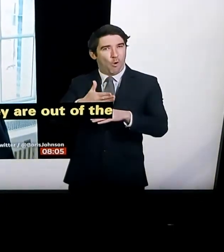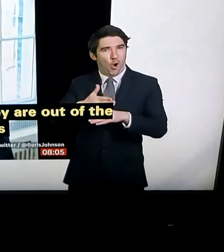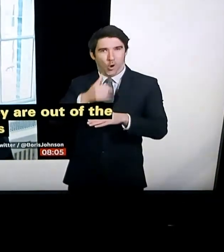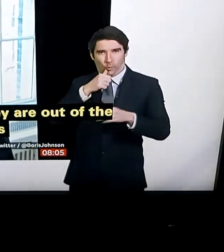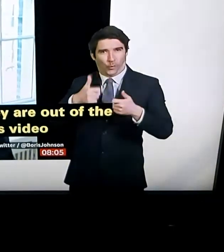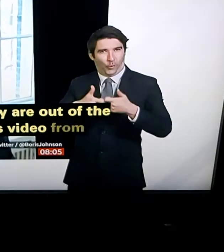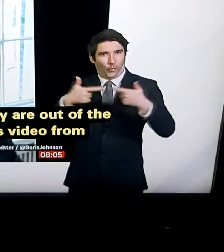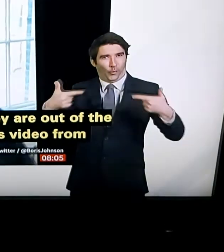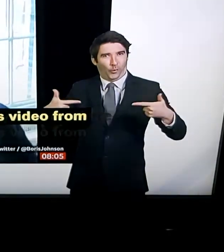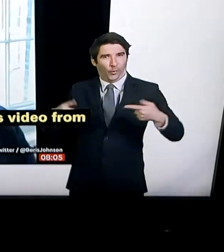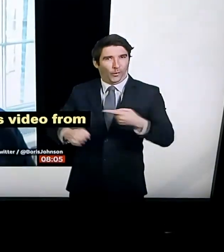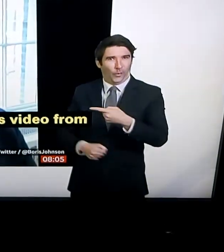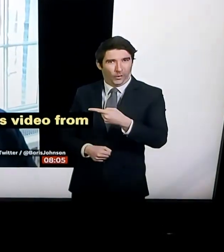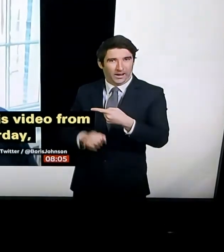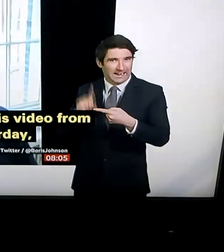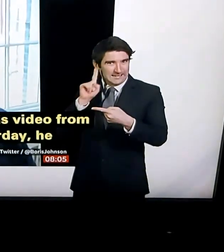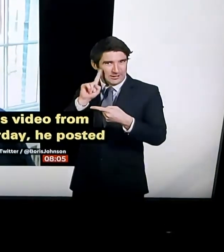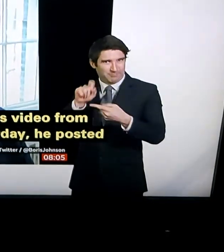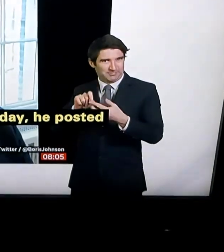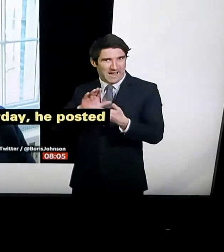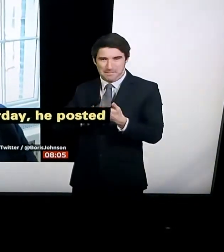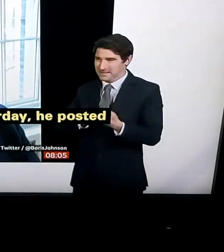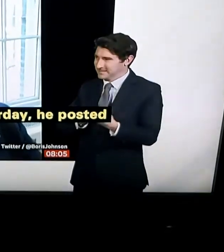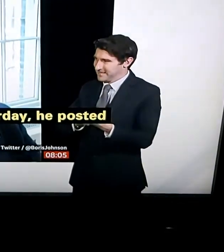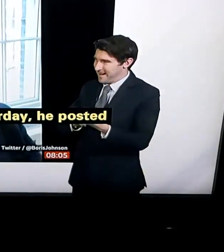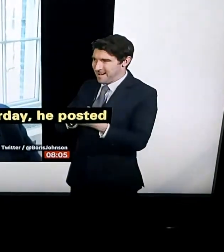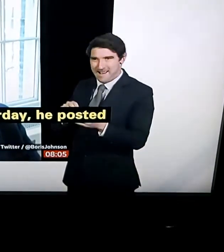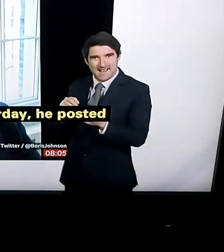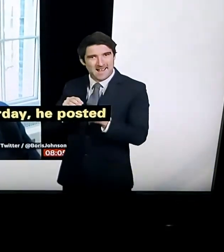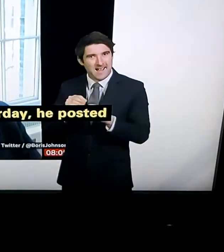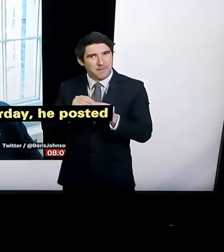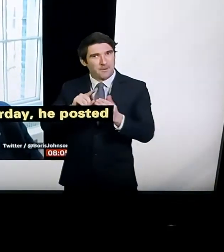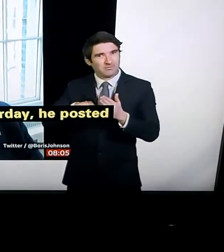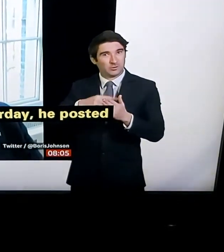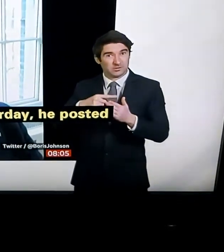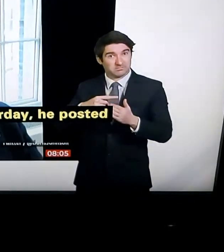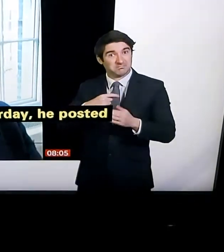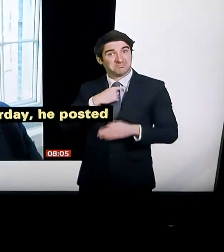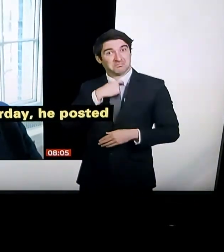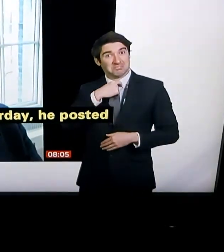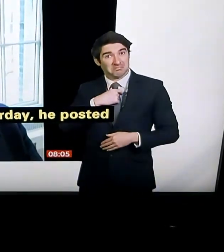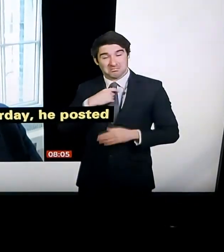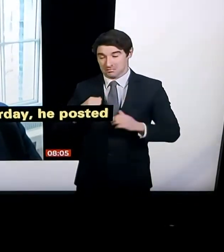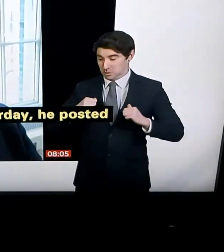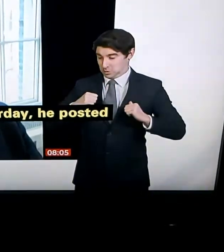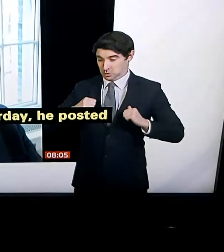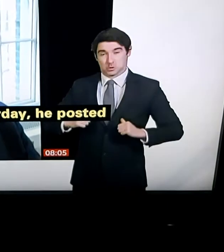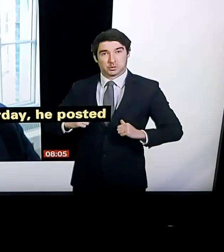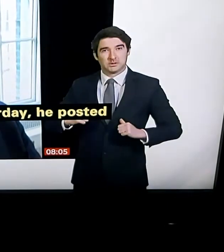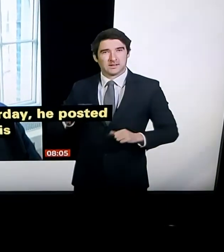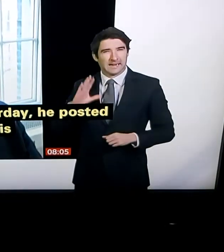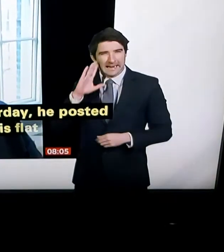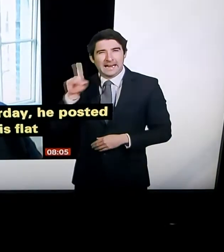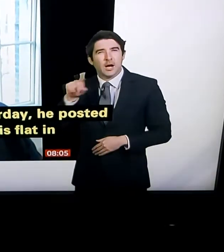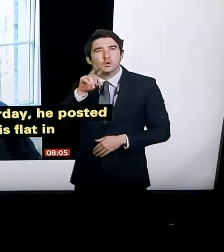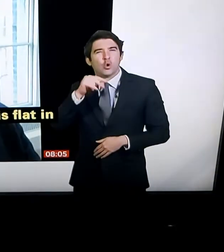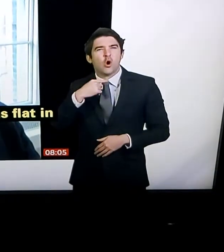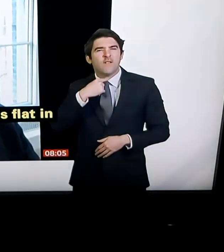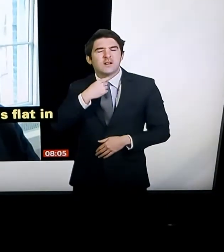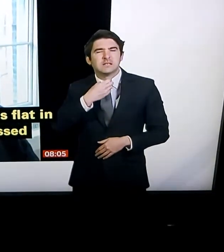Downing Street. I think purposely dressed up in a suit and tie. Yes, his voice was a little bit hoarse, it seemed. But I